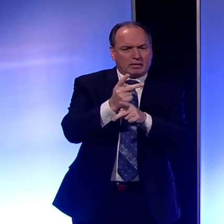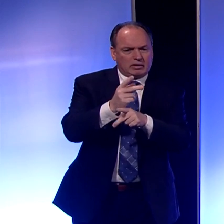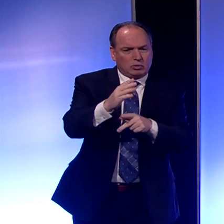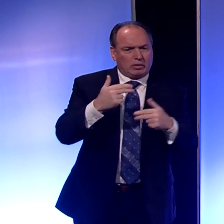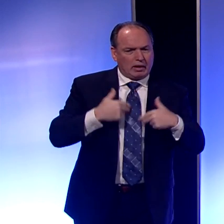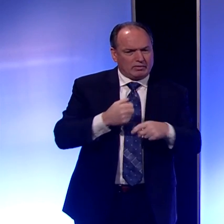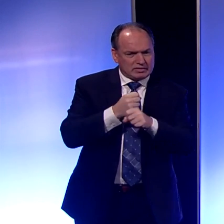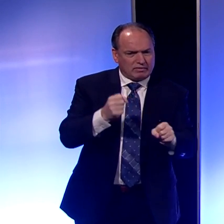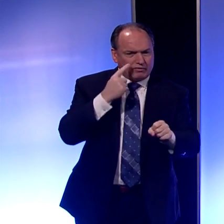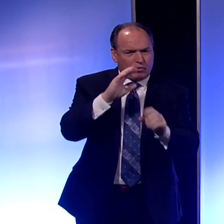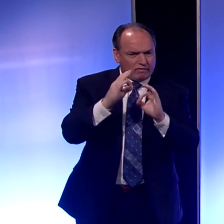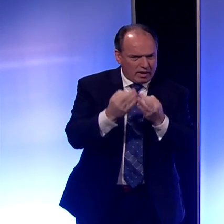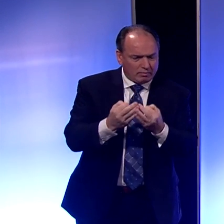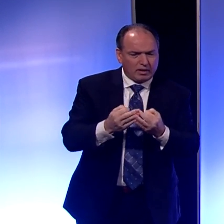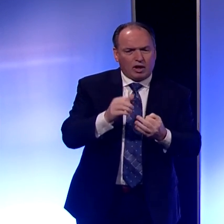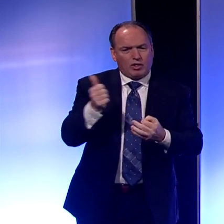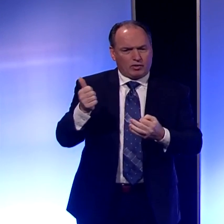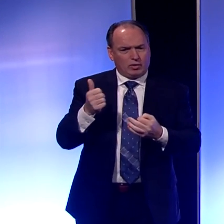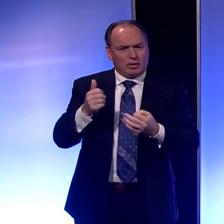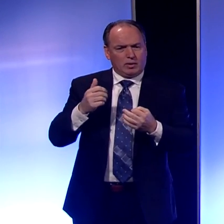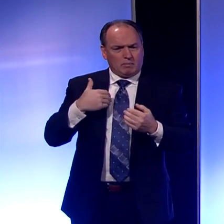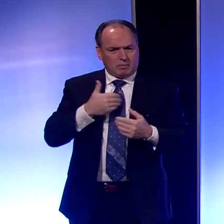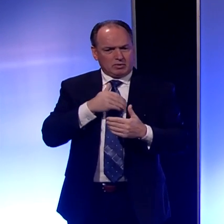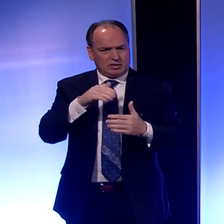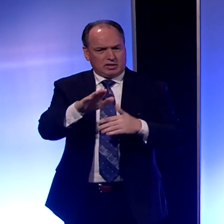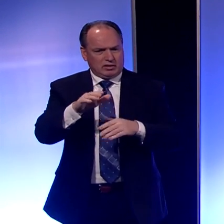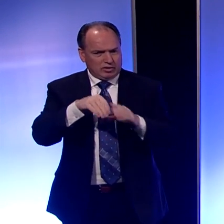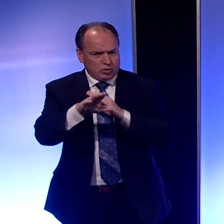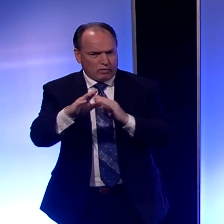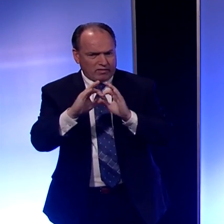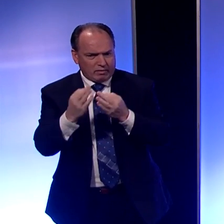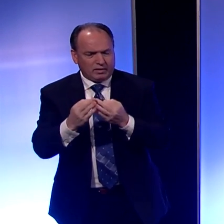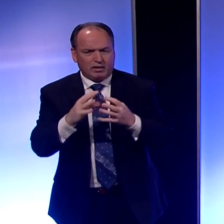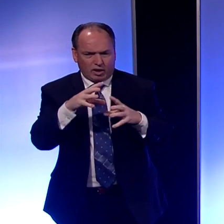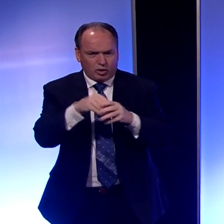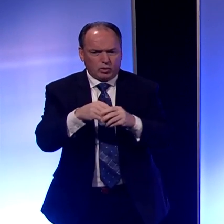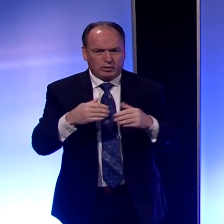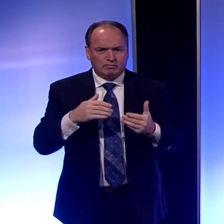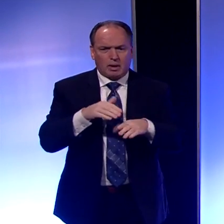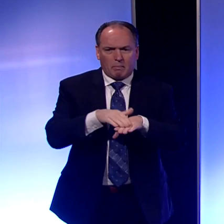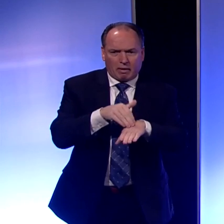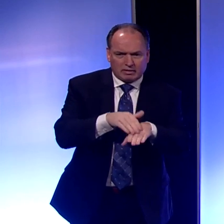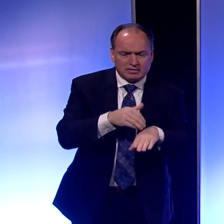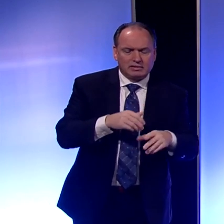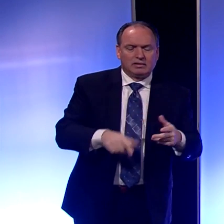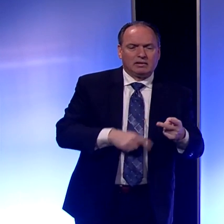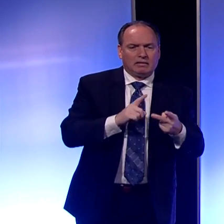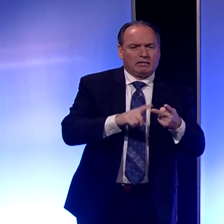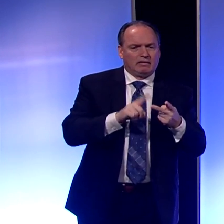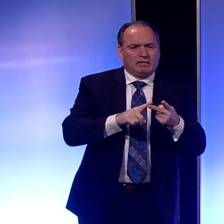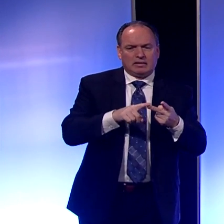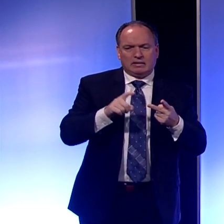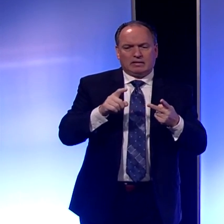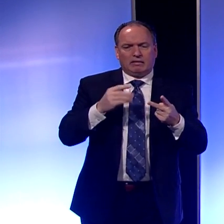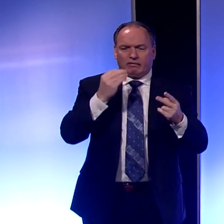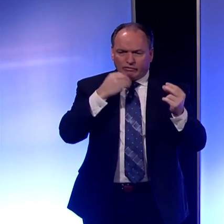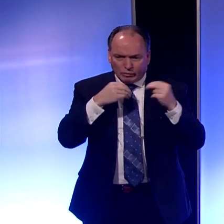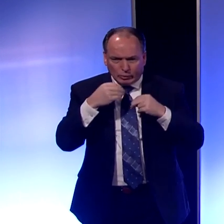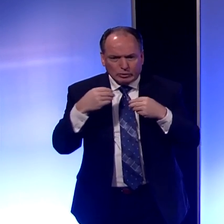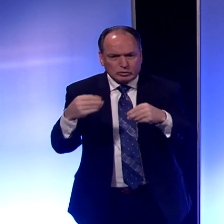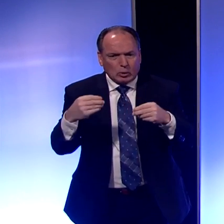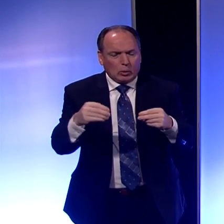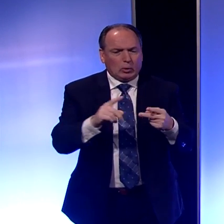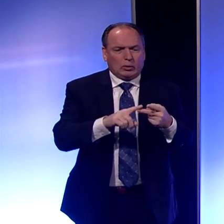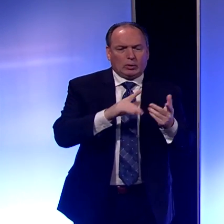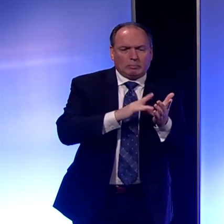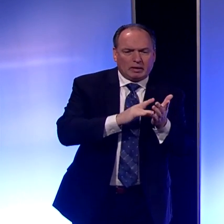family or other household members, including your pets. Getting necessary services or supplies for yourself, for